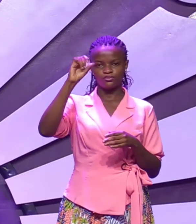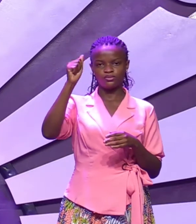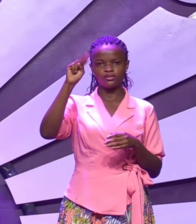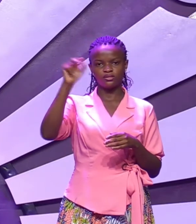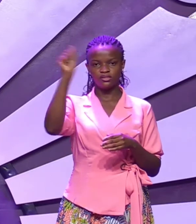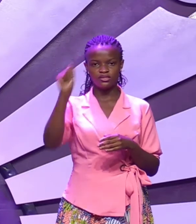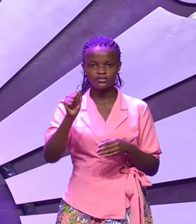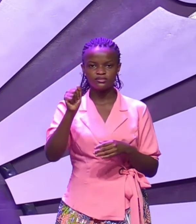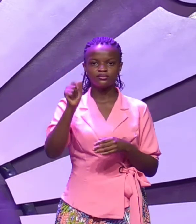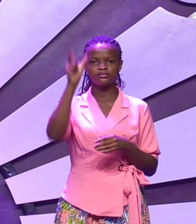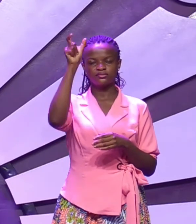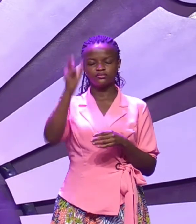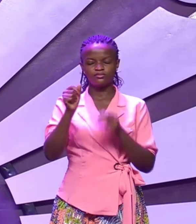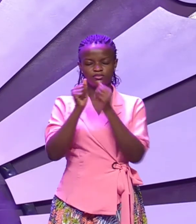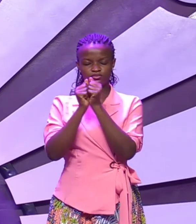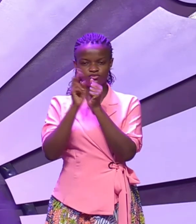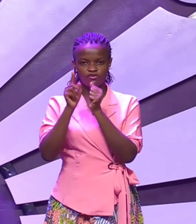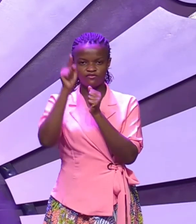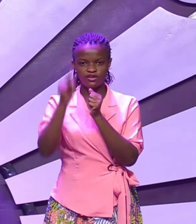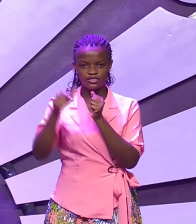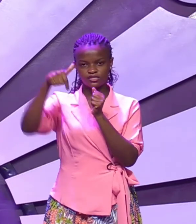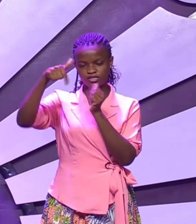chapter 12 verse 7 to verse 10